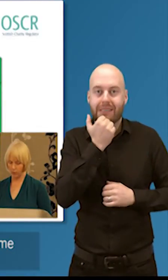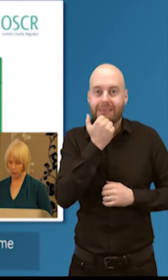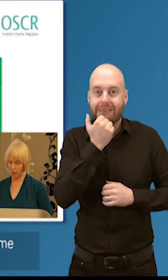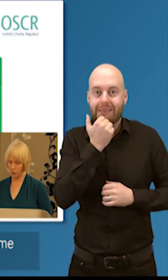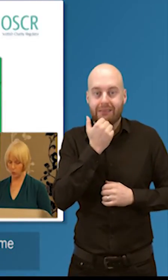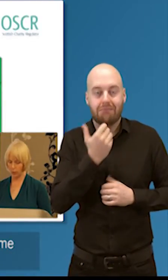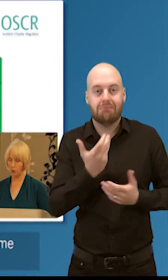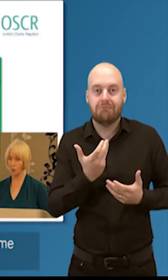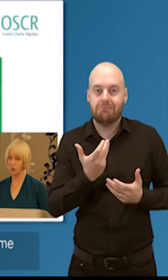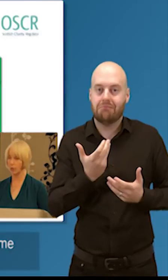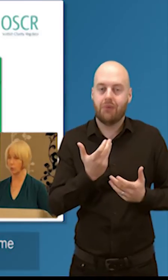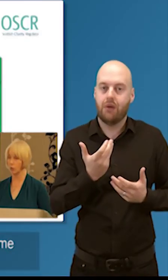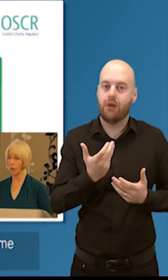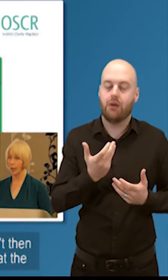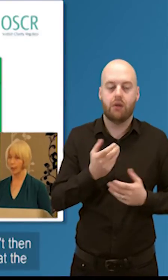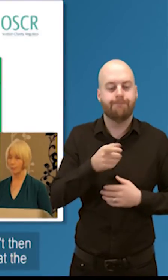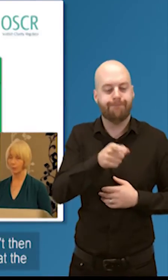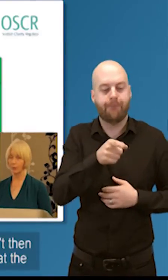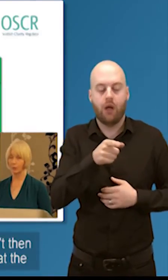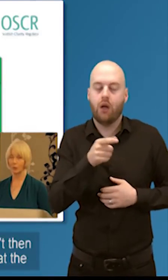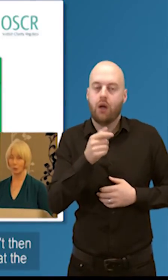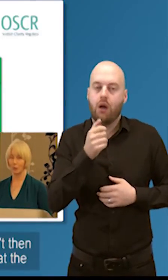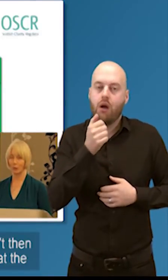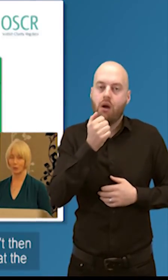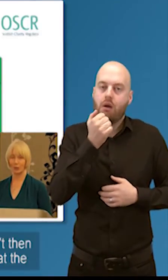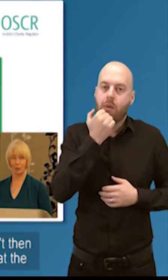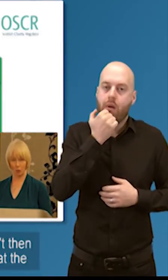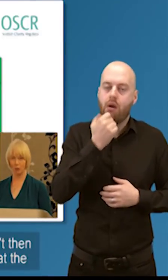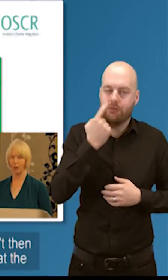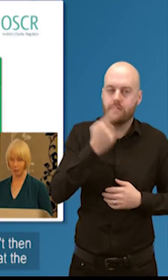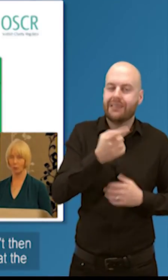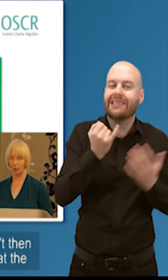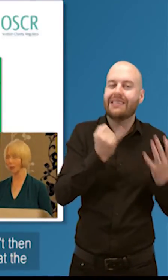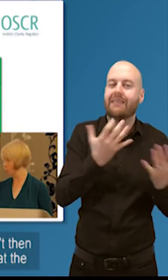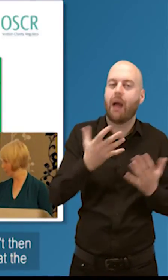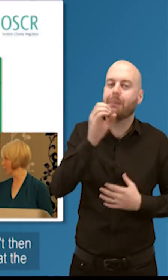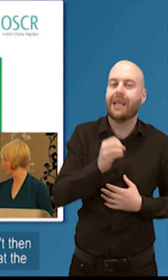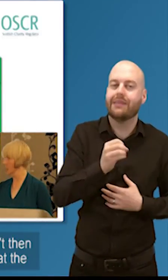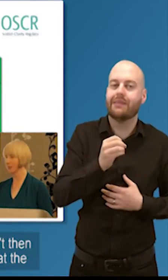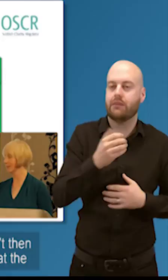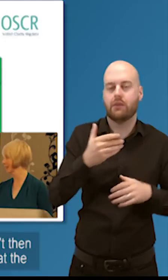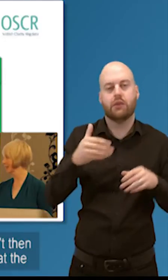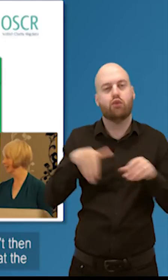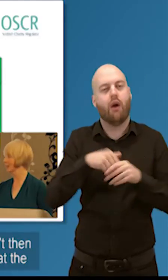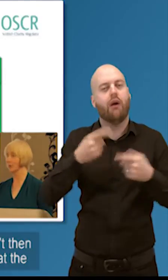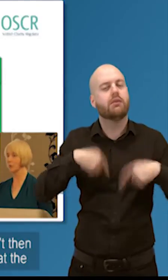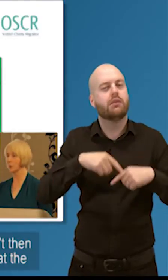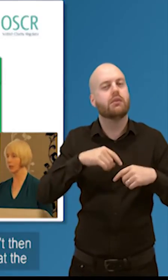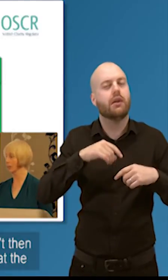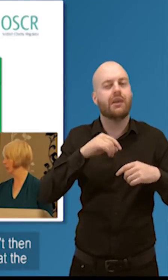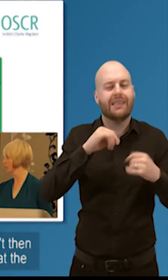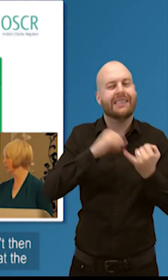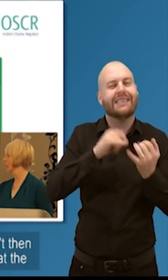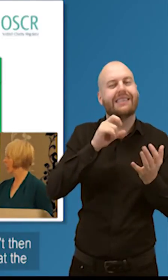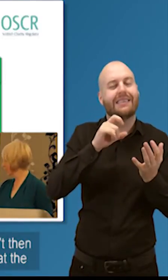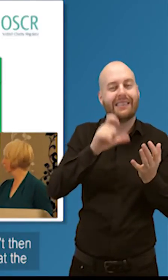us, 65% joining us who are SCEOs. If you know what SCEOs are, that's good. If you don't, then ask one of us at